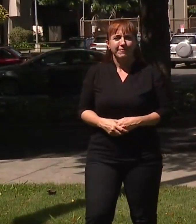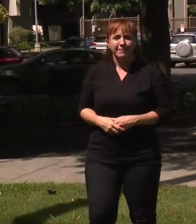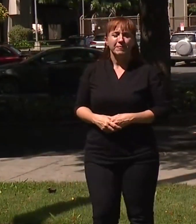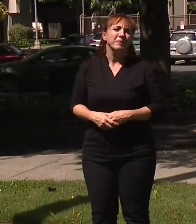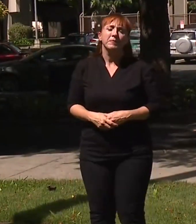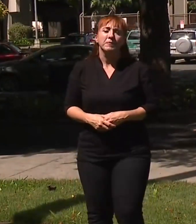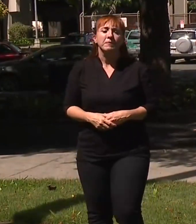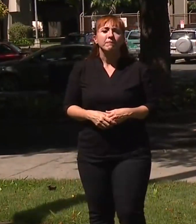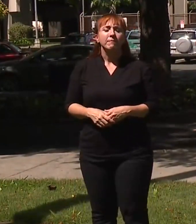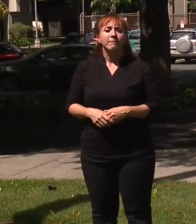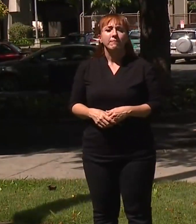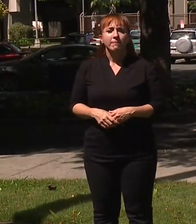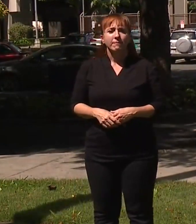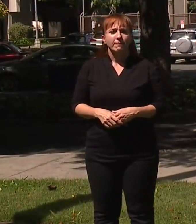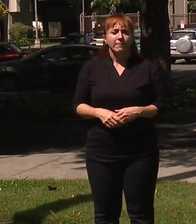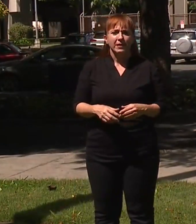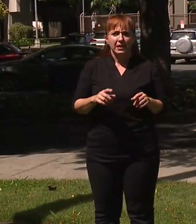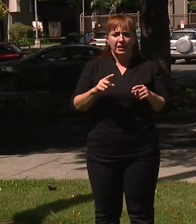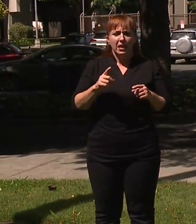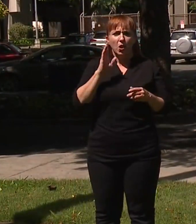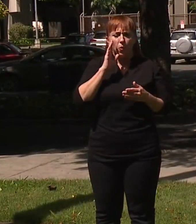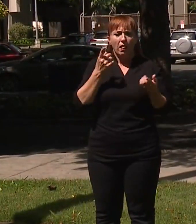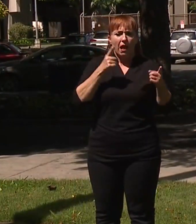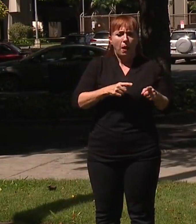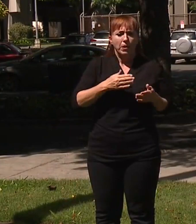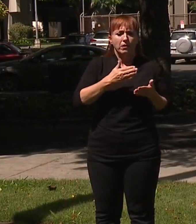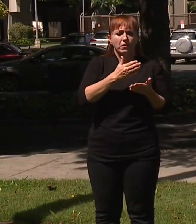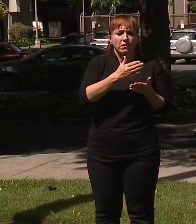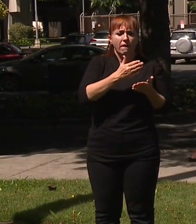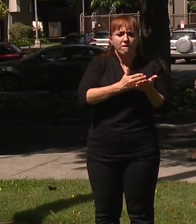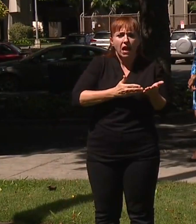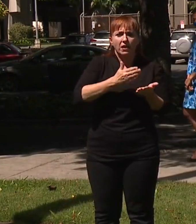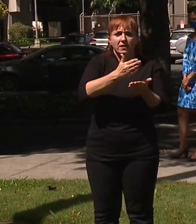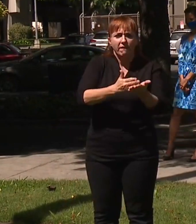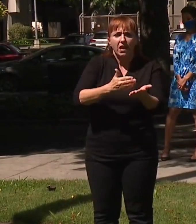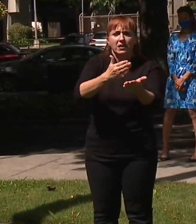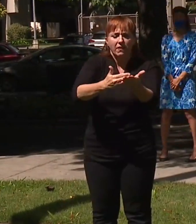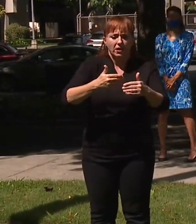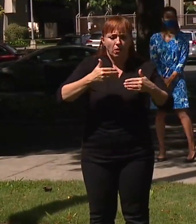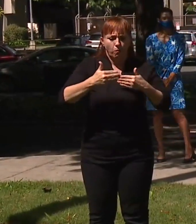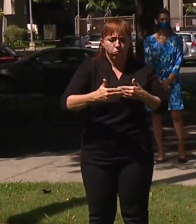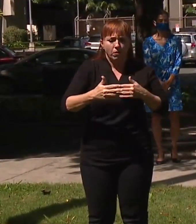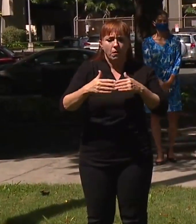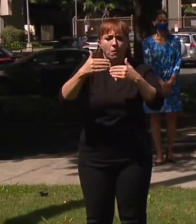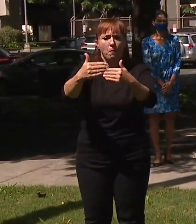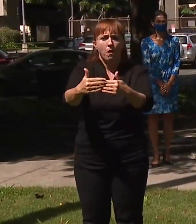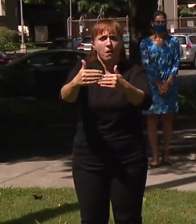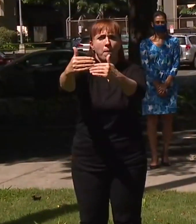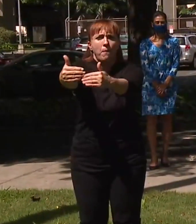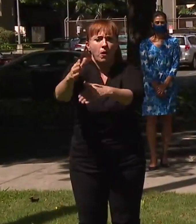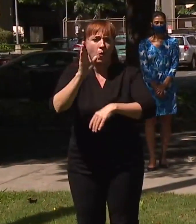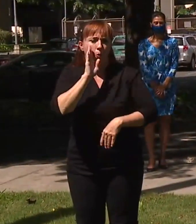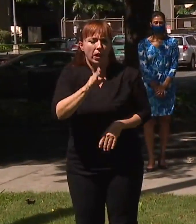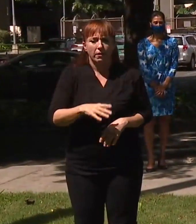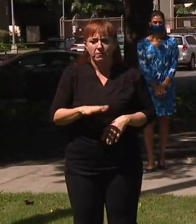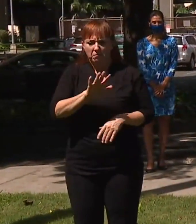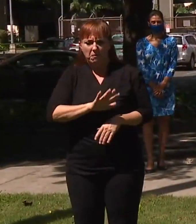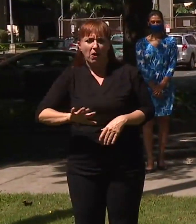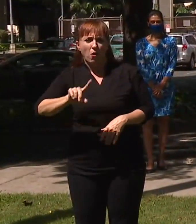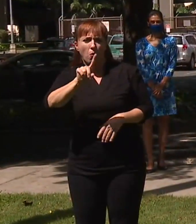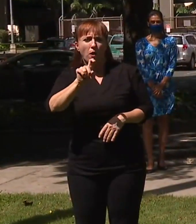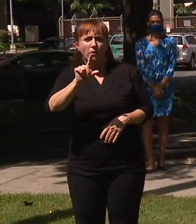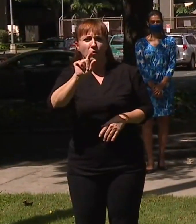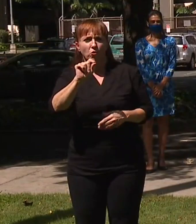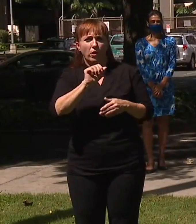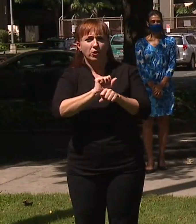So, we're looking at multiple phases for this project but over the course of the project, well over 120